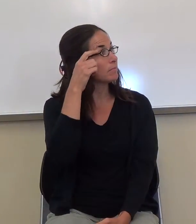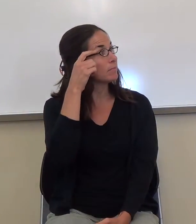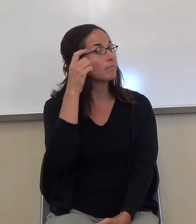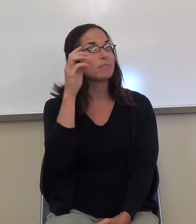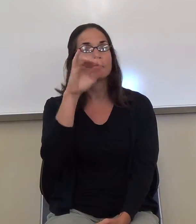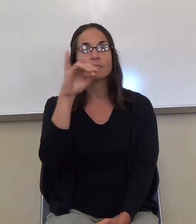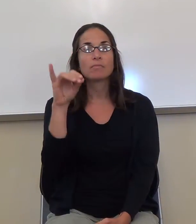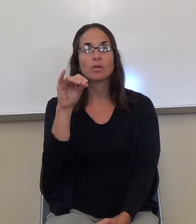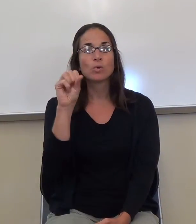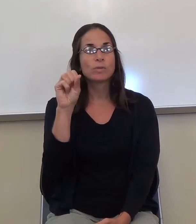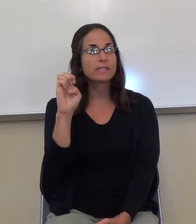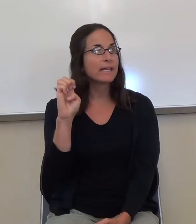Okay.